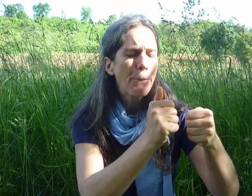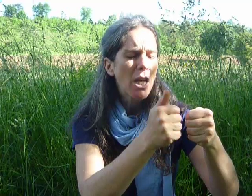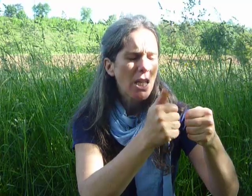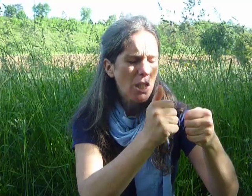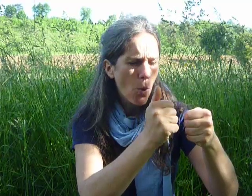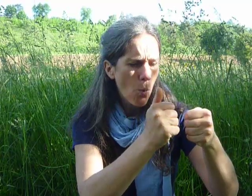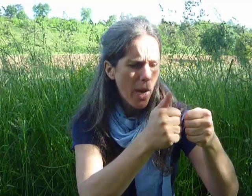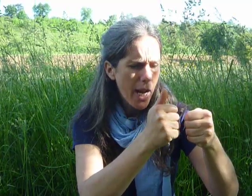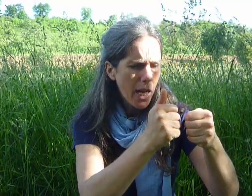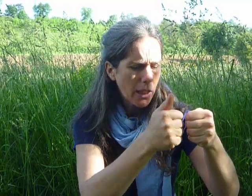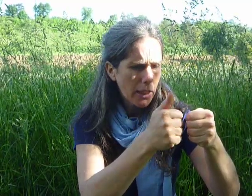Mr. Wiggle.